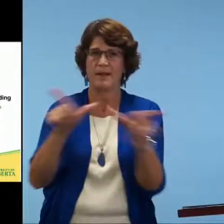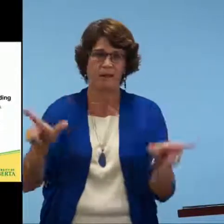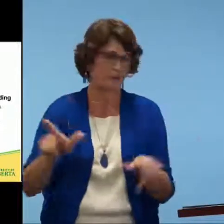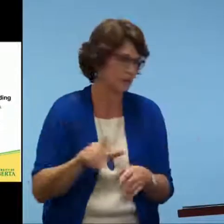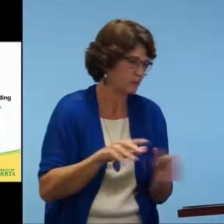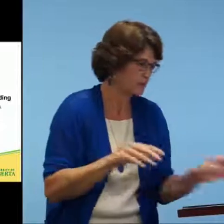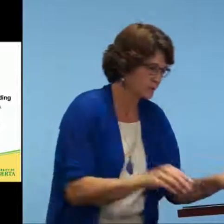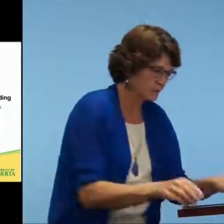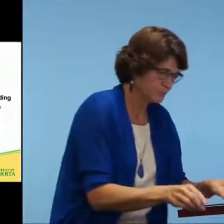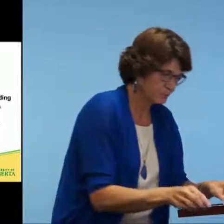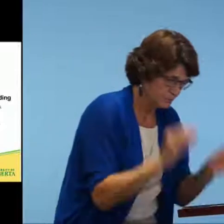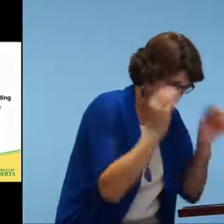again, it works through both languages.